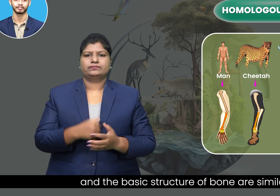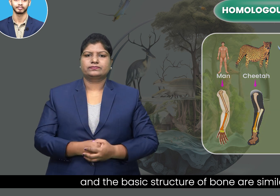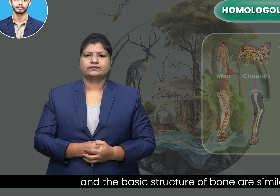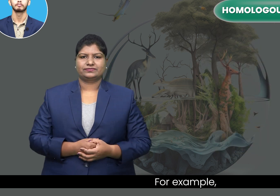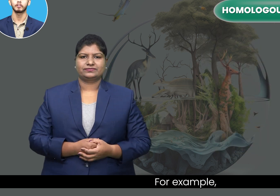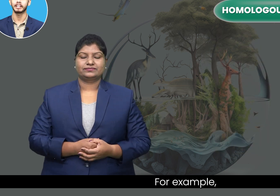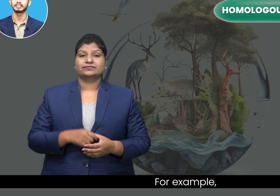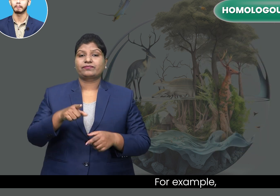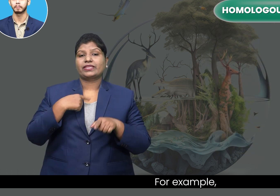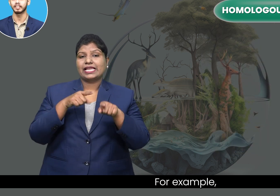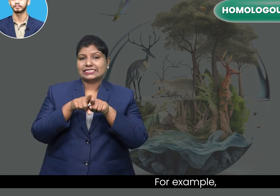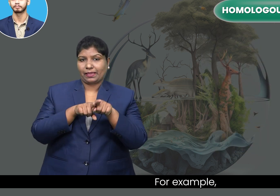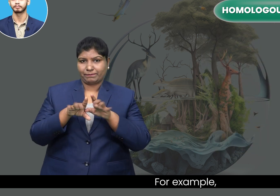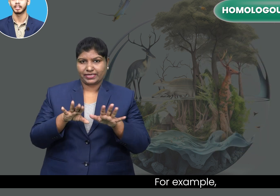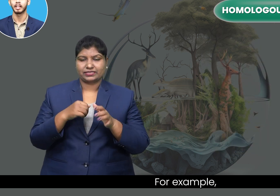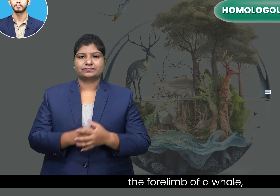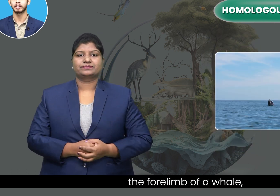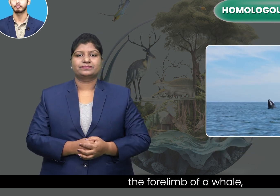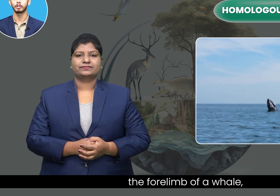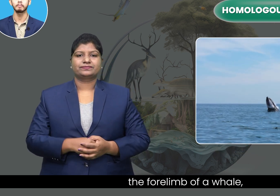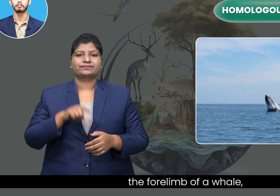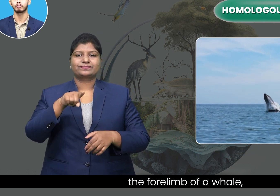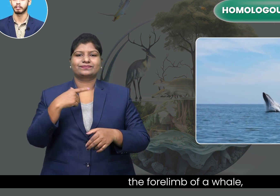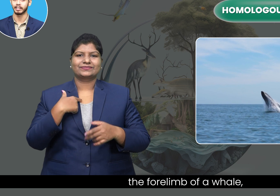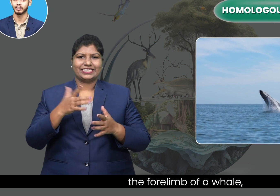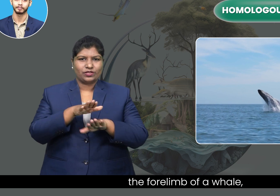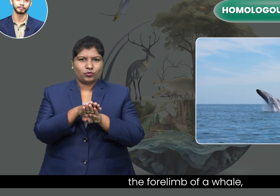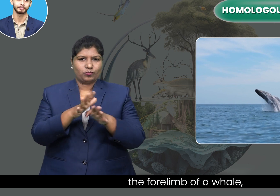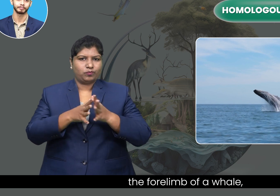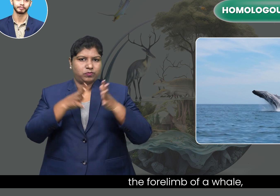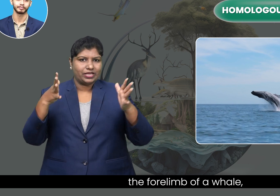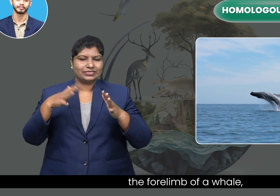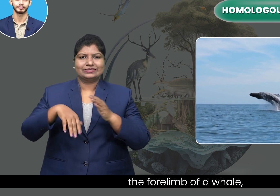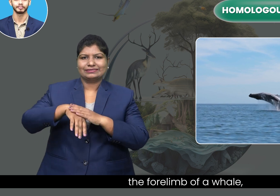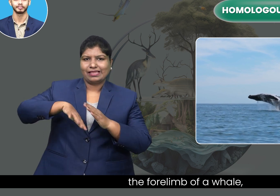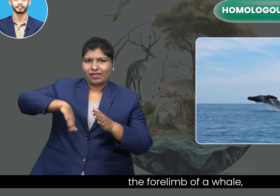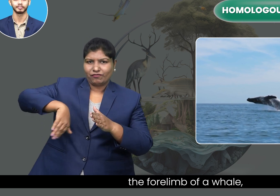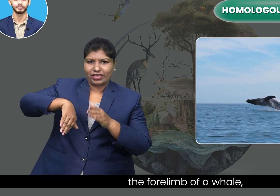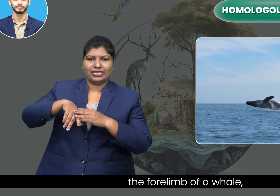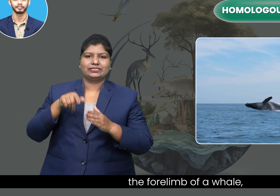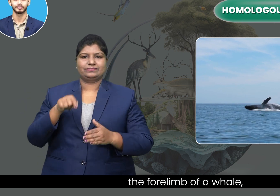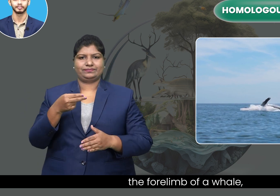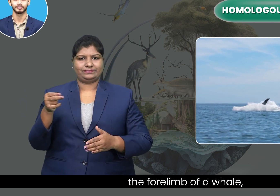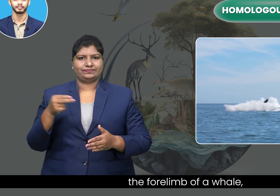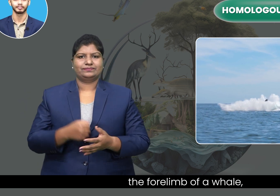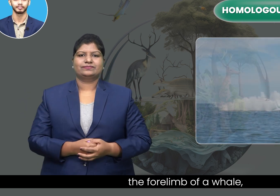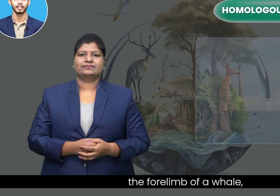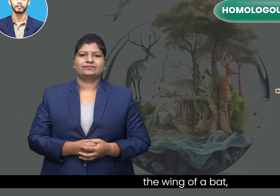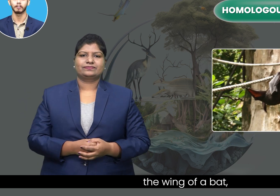For example, the forelimb of a whale, the